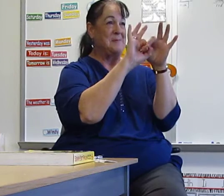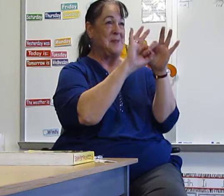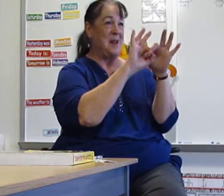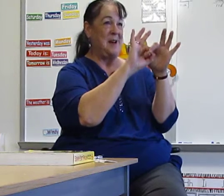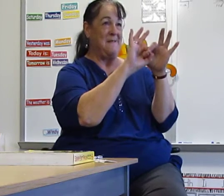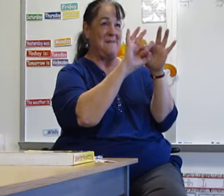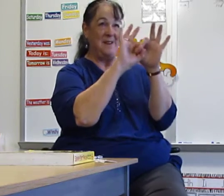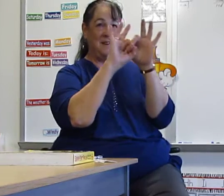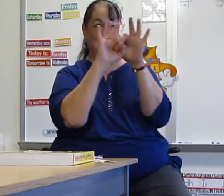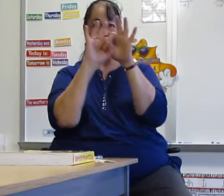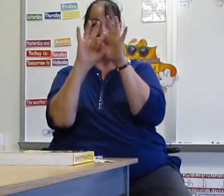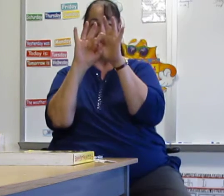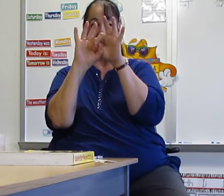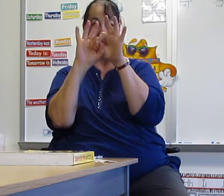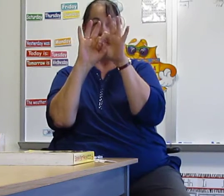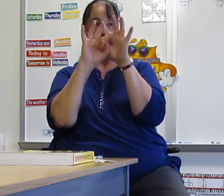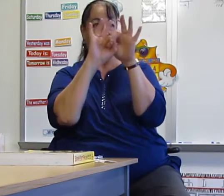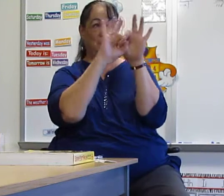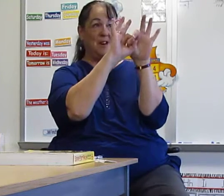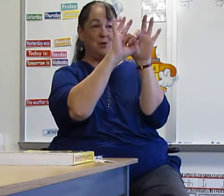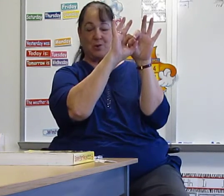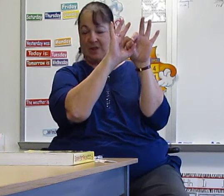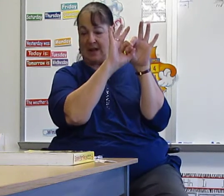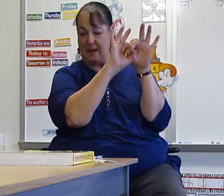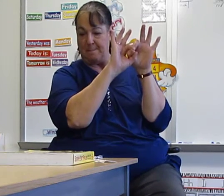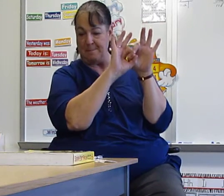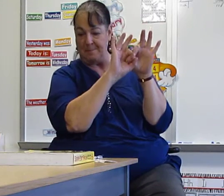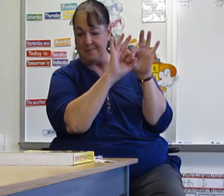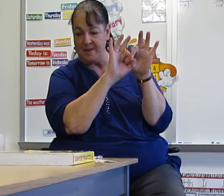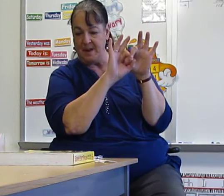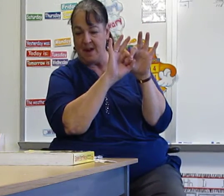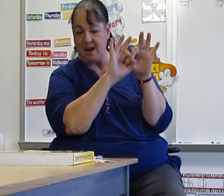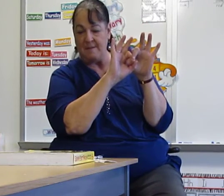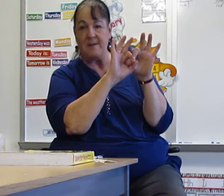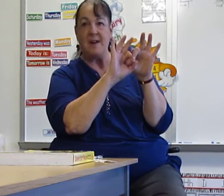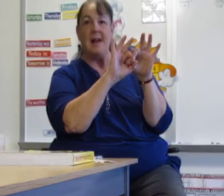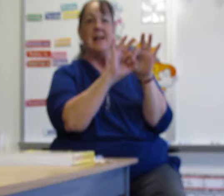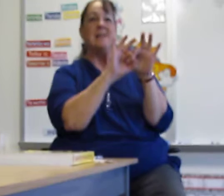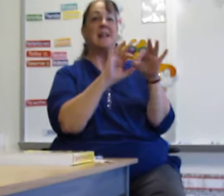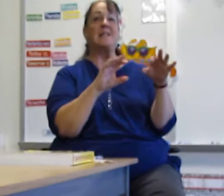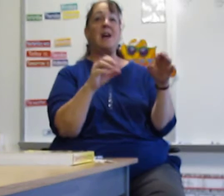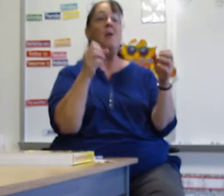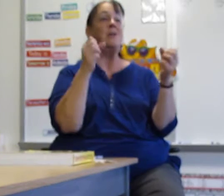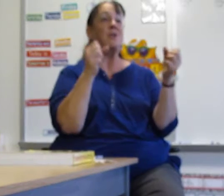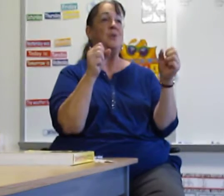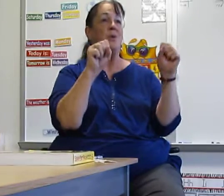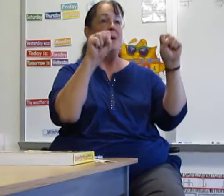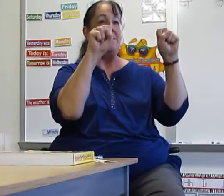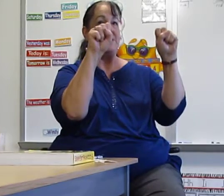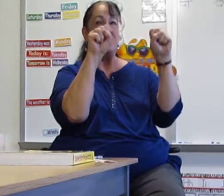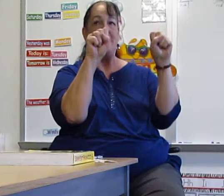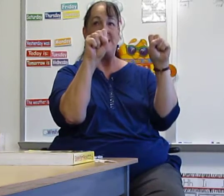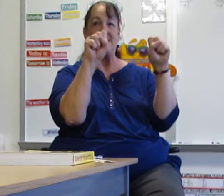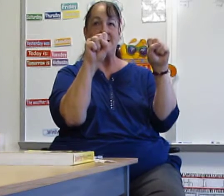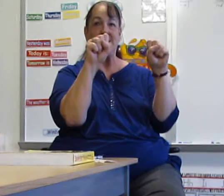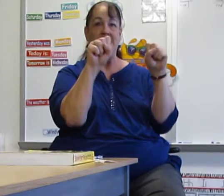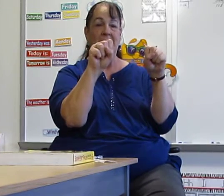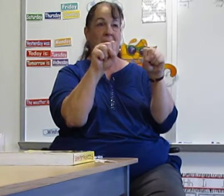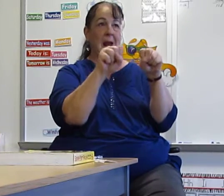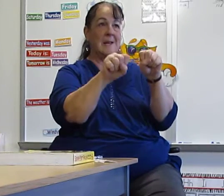Of. Of. So the F's fingers are sticking up. Of. Now so is cool. Make two S's. And